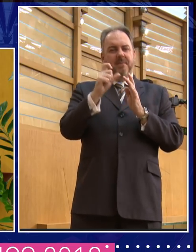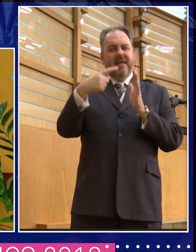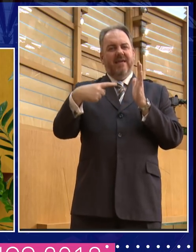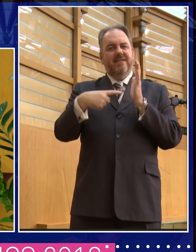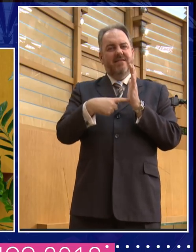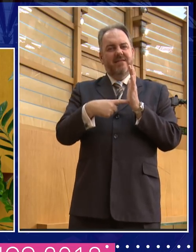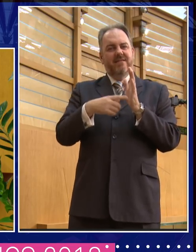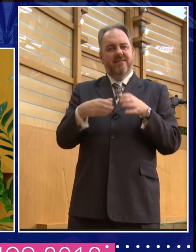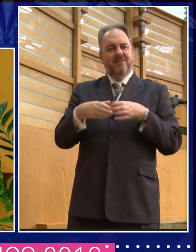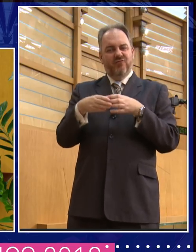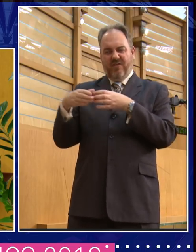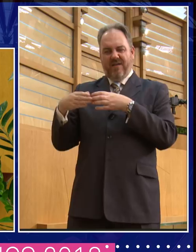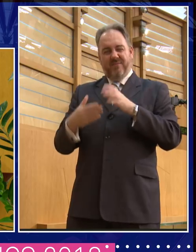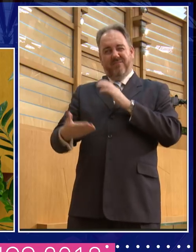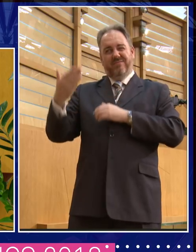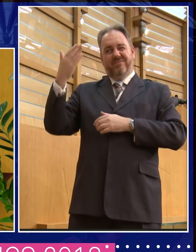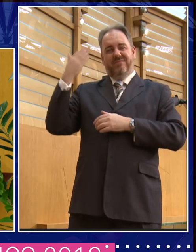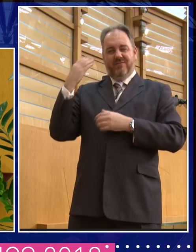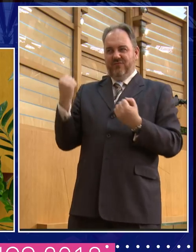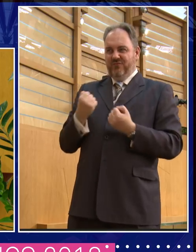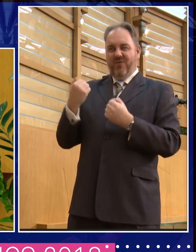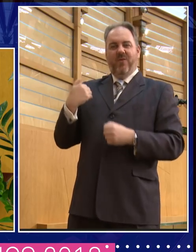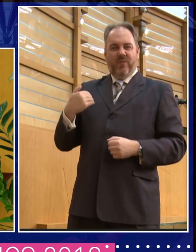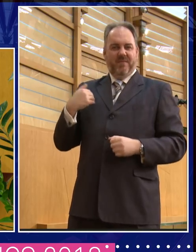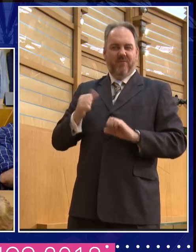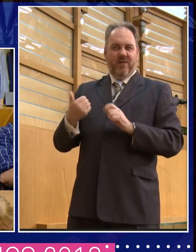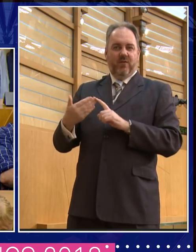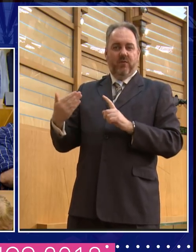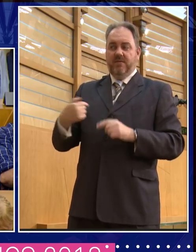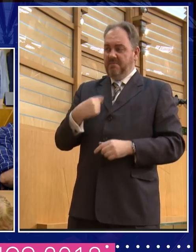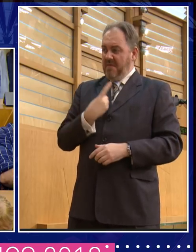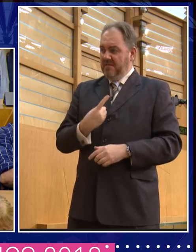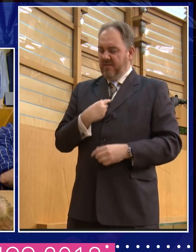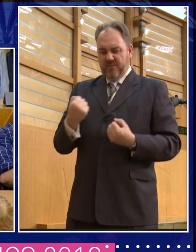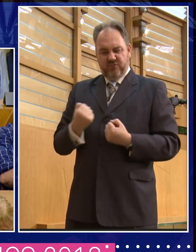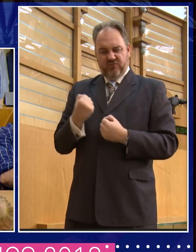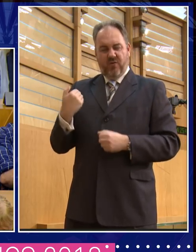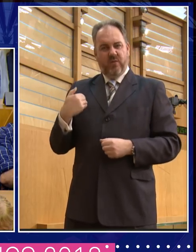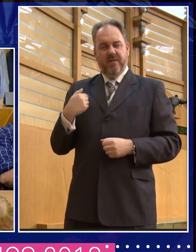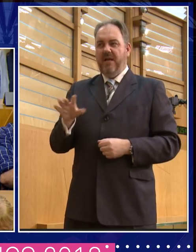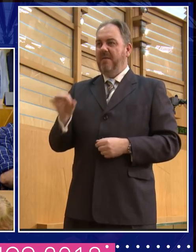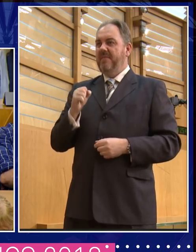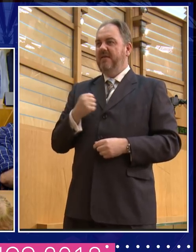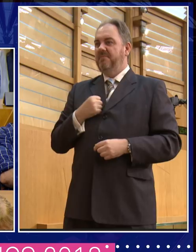I'm aware. So I think historically in Scotland, we are strong. I feel that I'm a strong woman. I chose who I wanted to marry. And he said, yes.